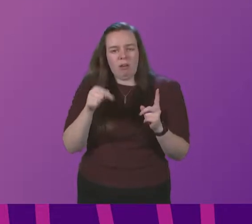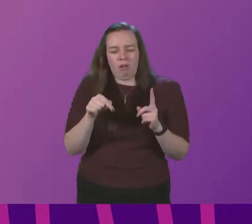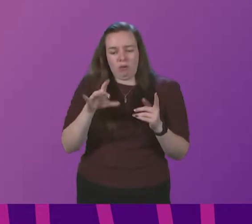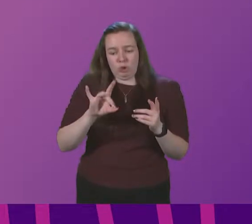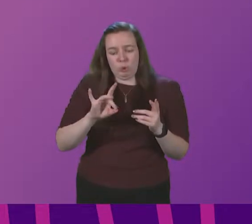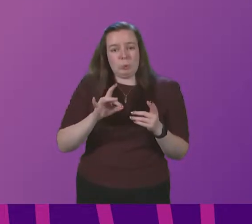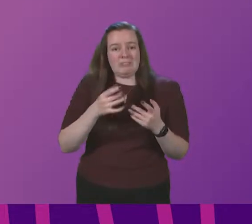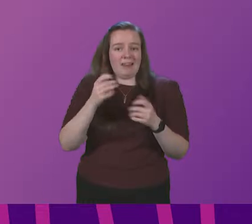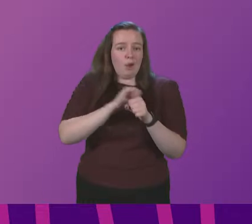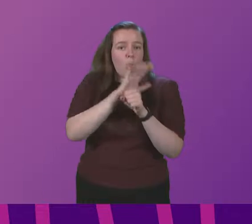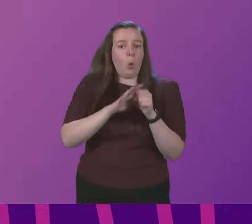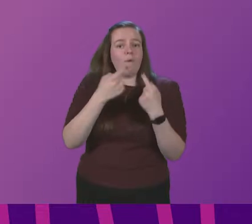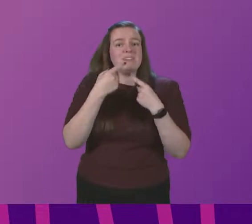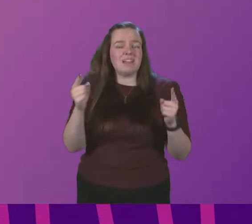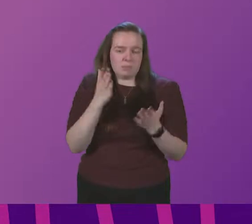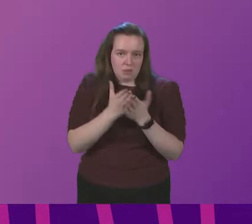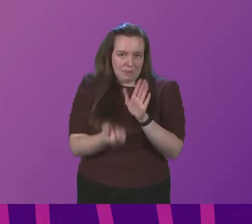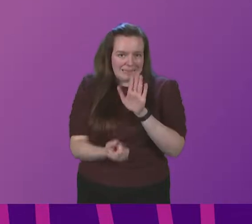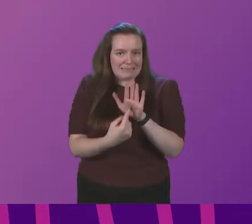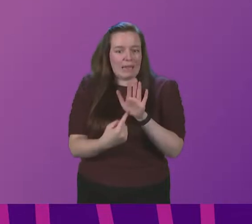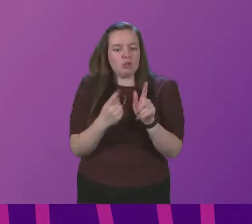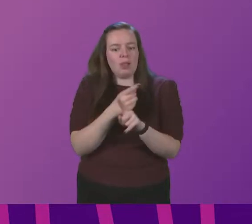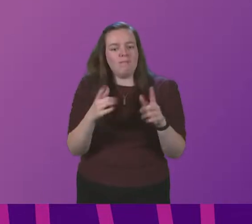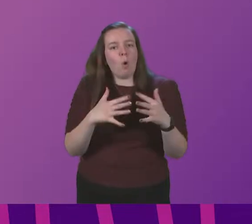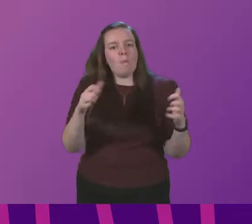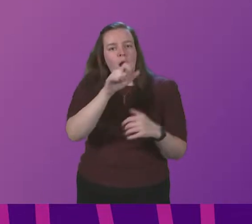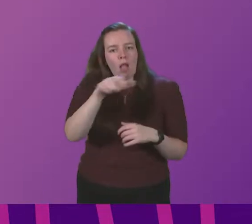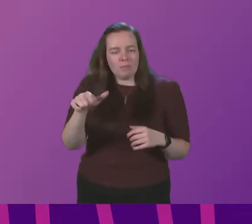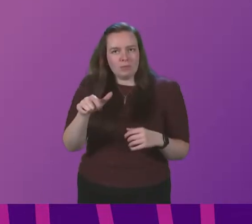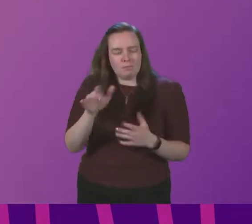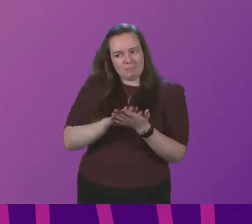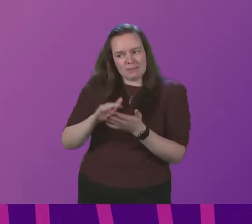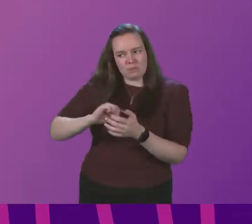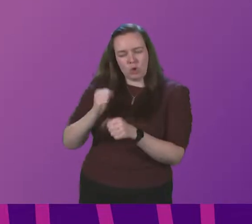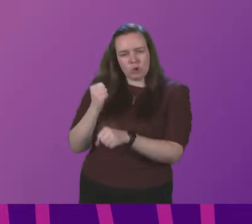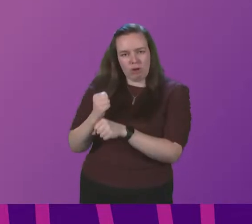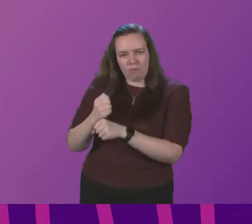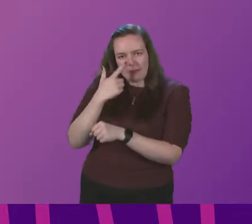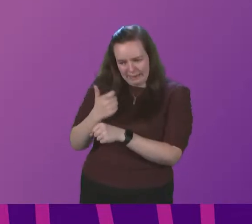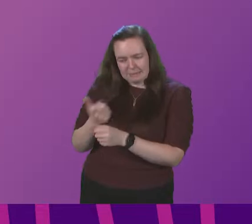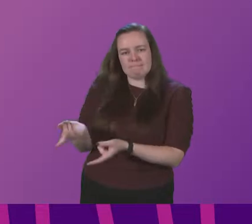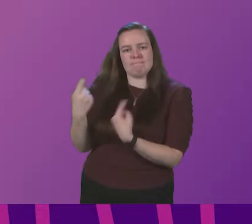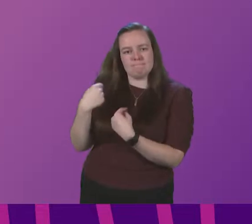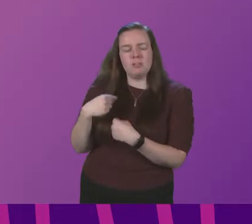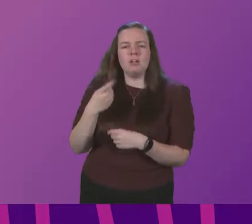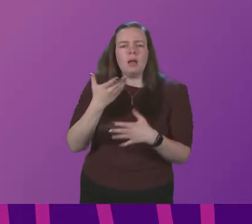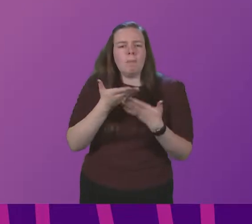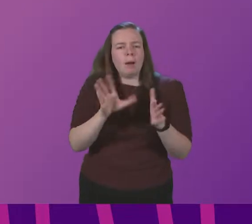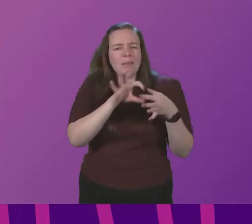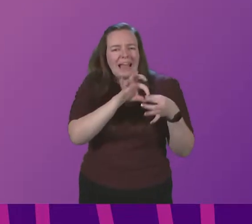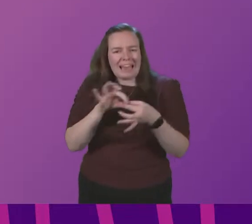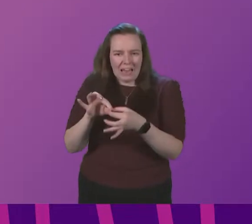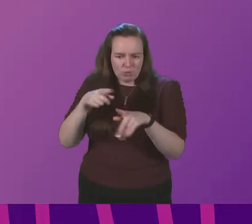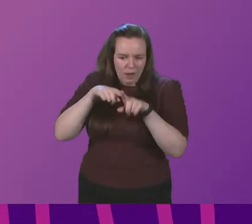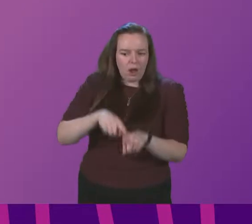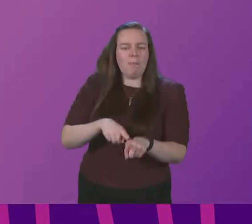statements to Parliament are of course essential for Parliament to hold the Scottish Government to account. Public engagement and compliance is key